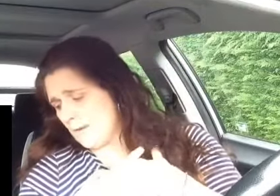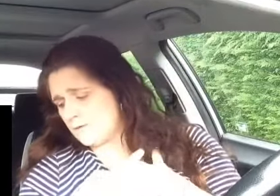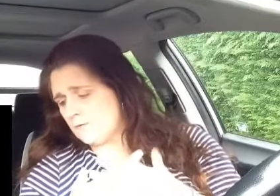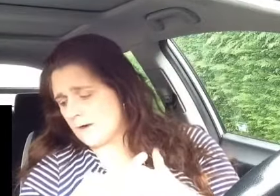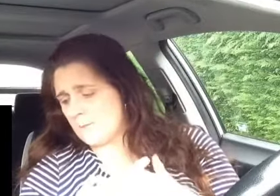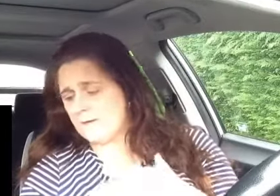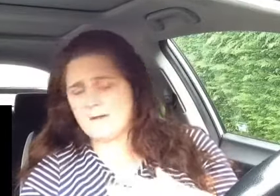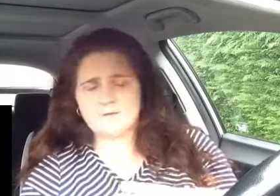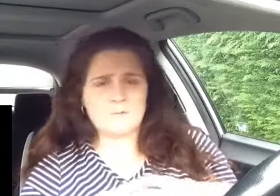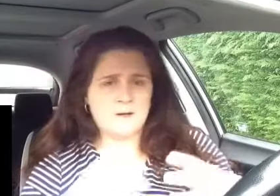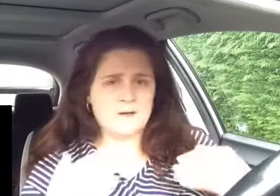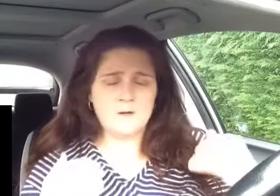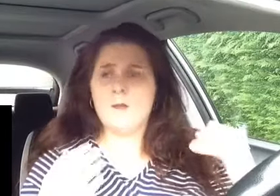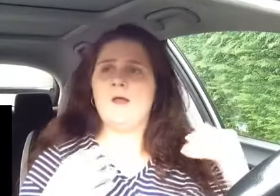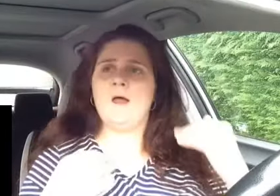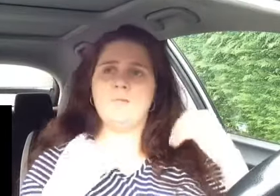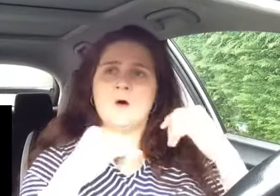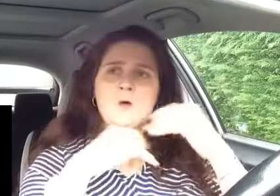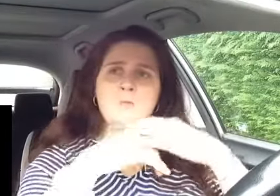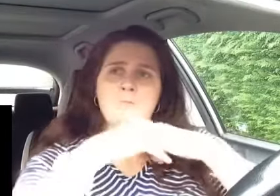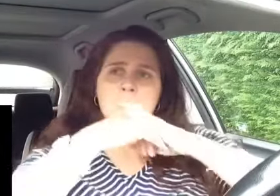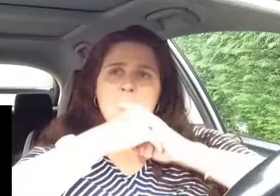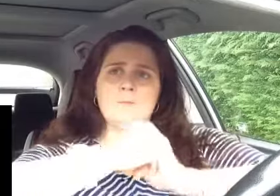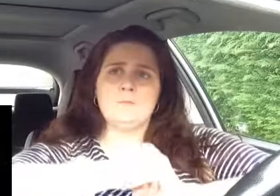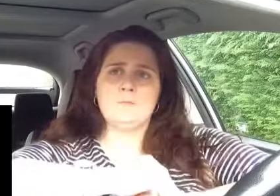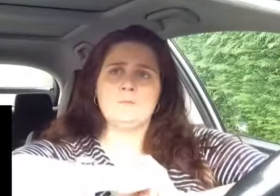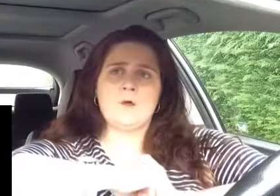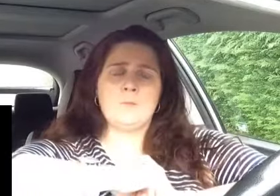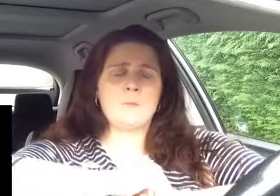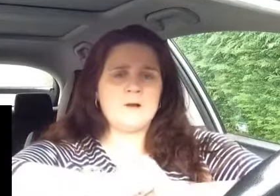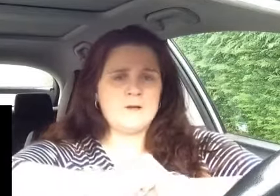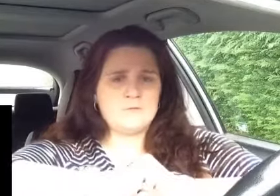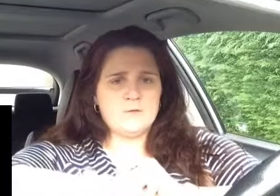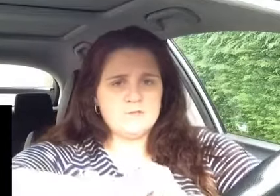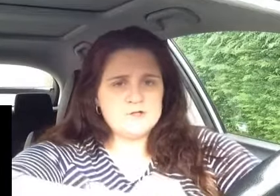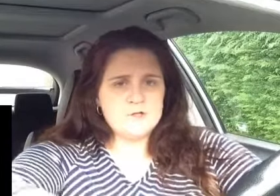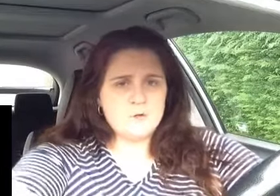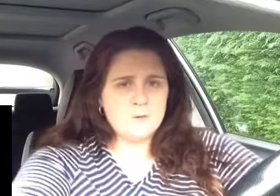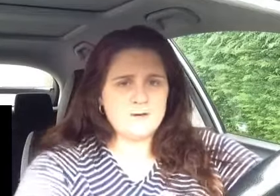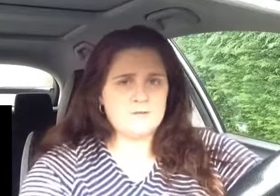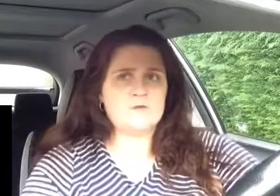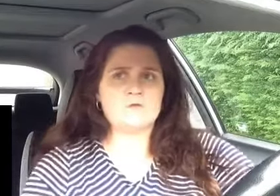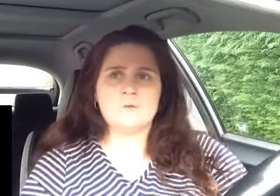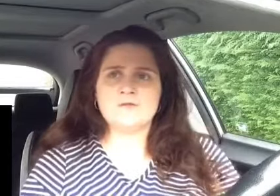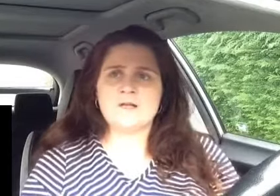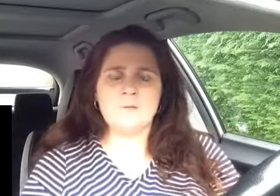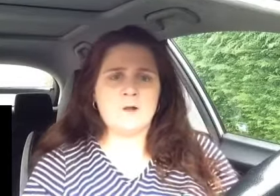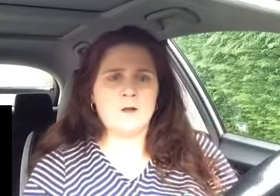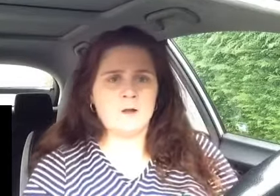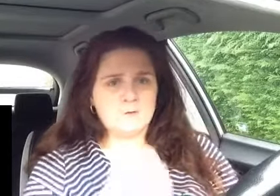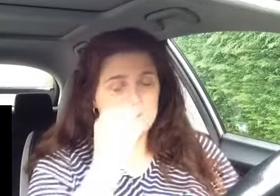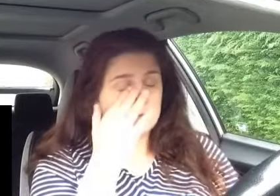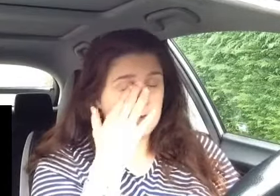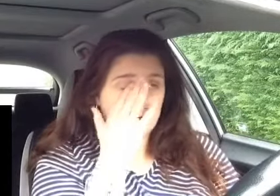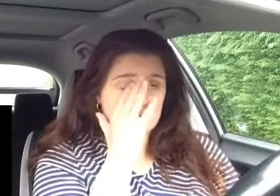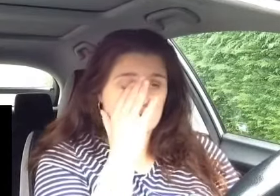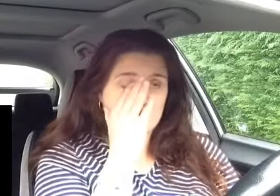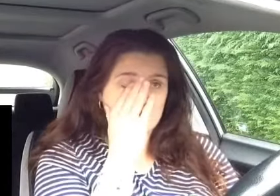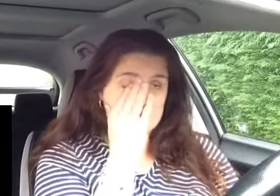person who recommended that to me um I'll I'll pop a link for the original in the description down below so you can go and check